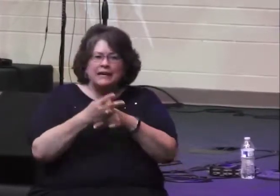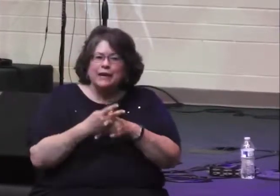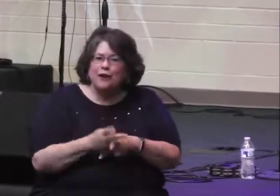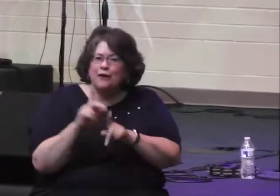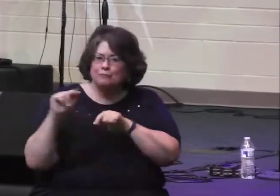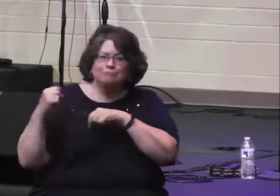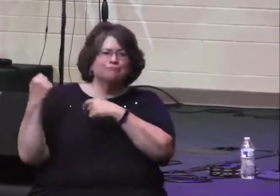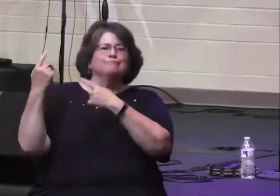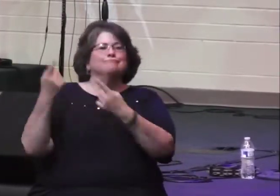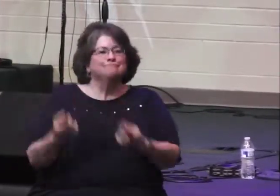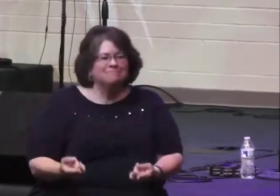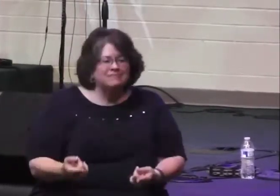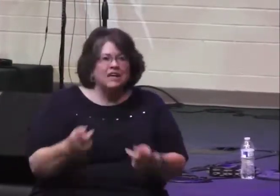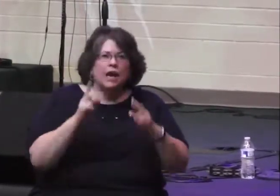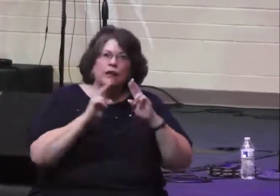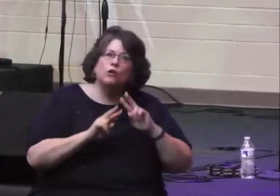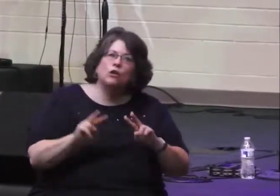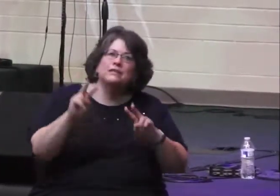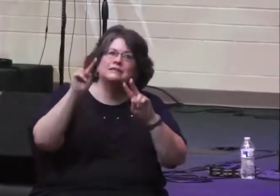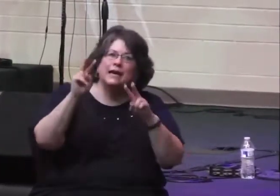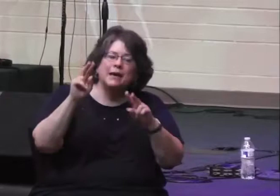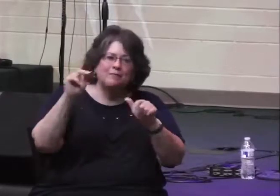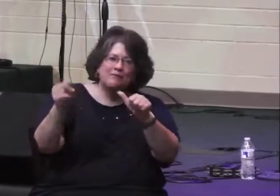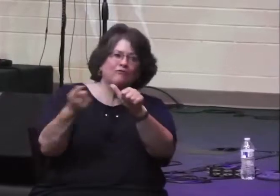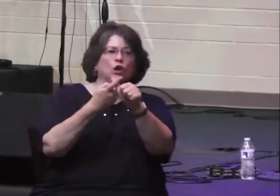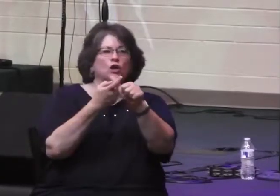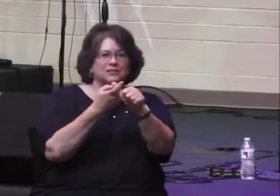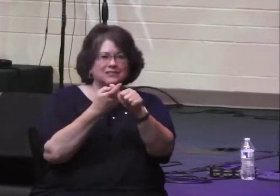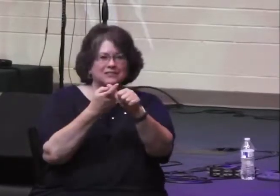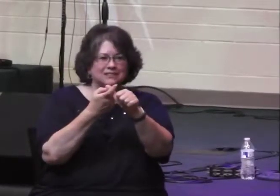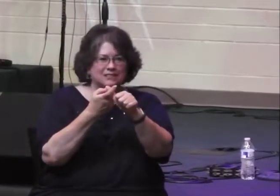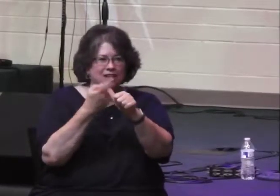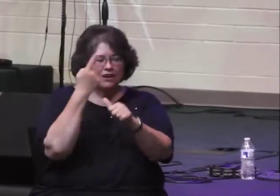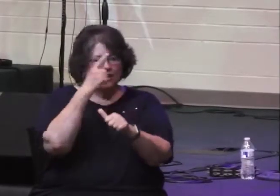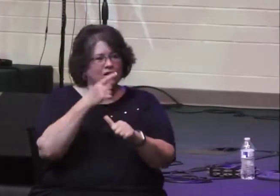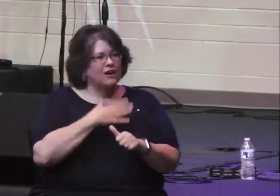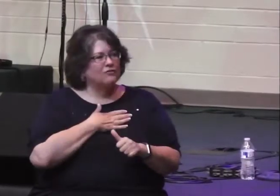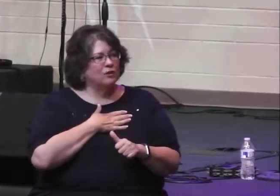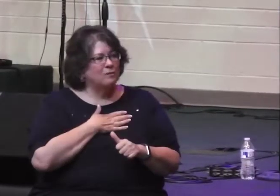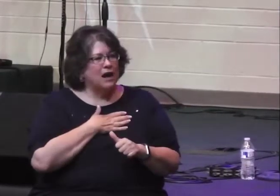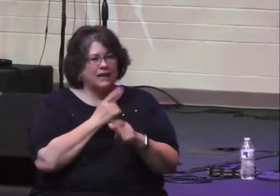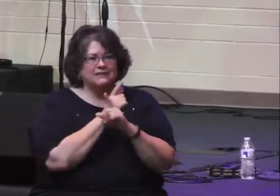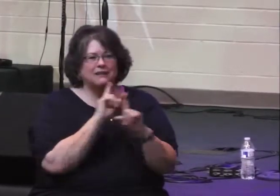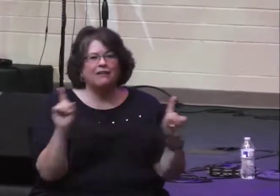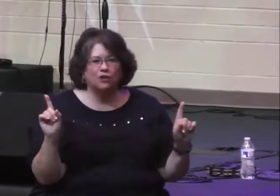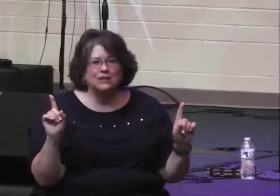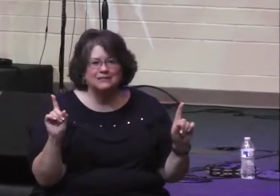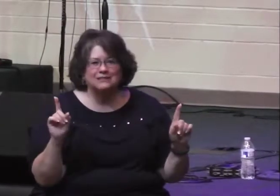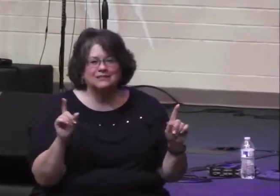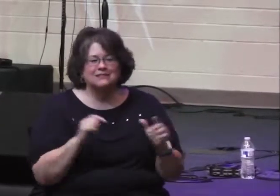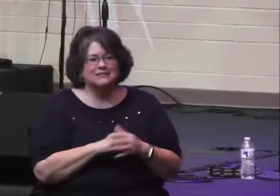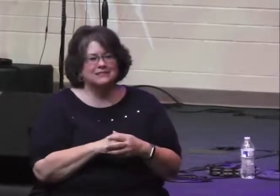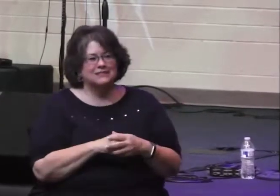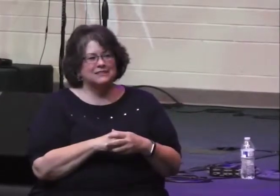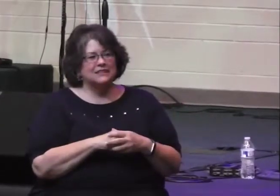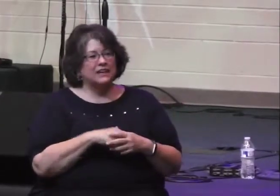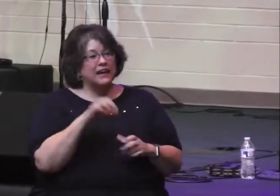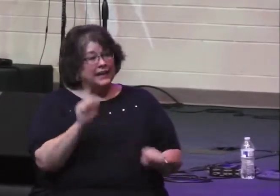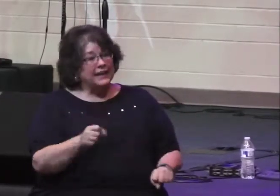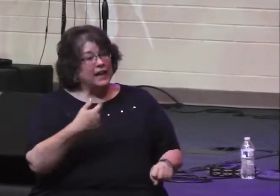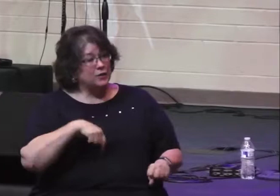his past care, and looking to him? I might add, looking to him first for my